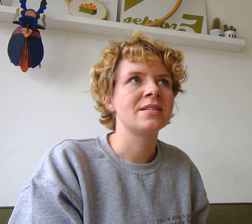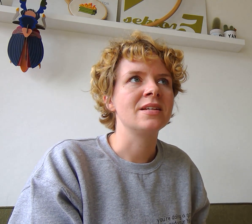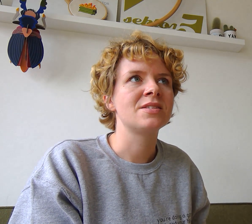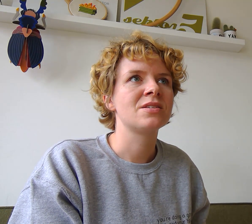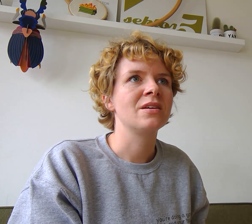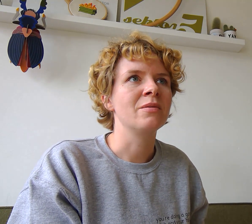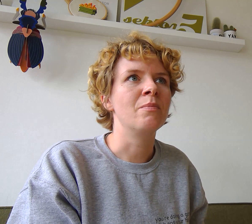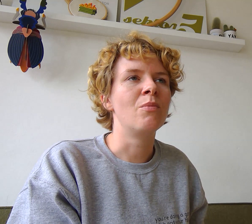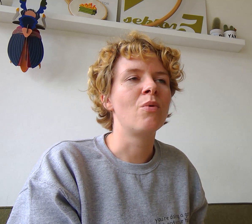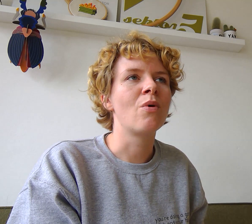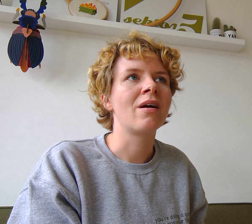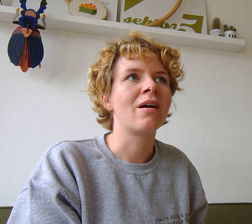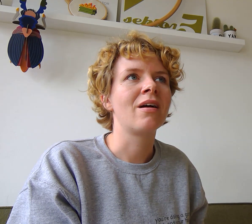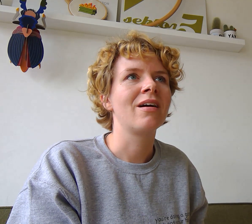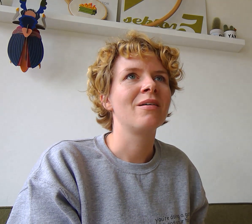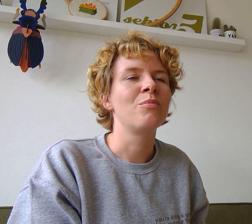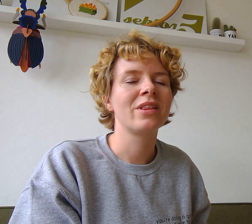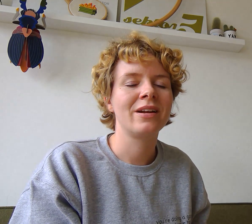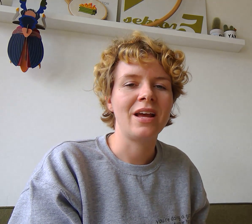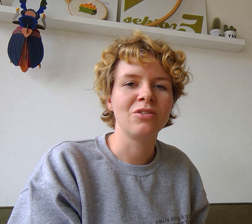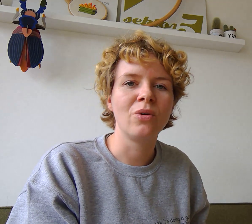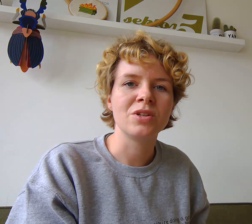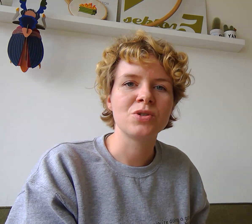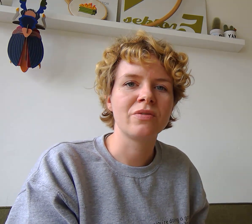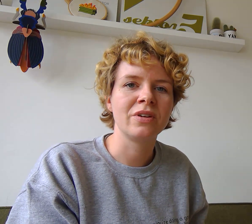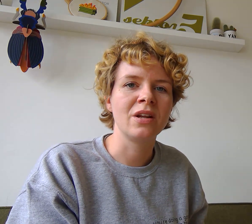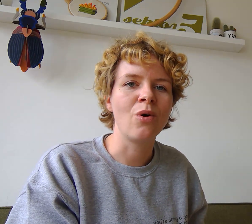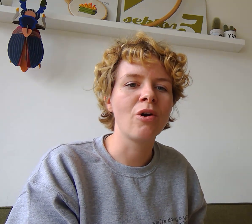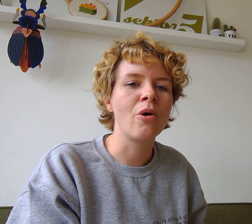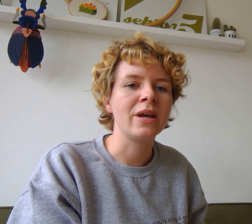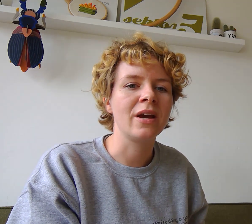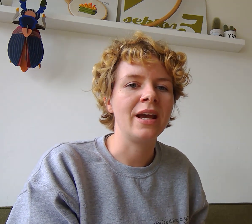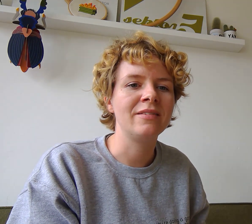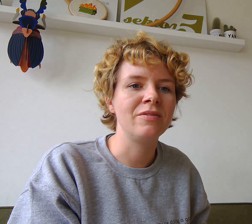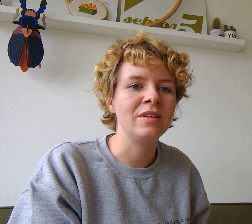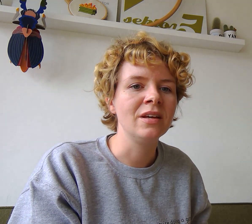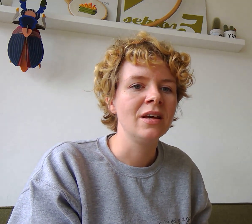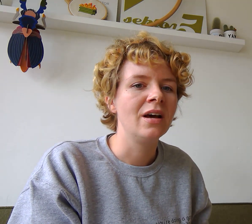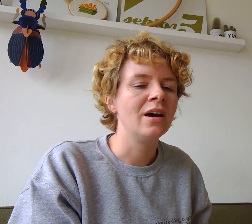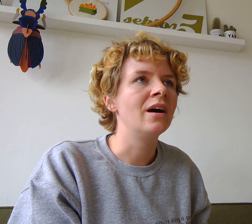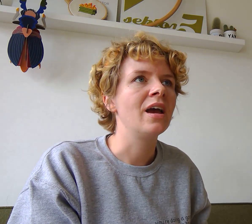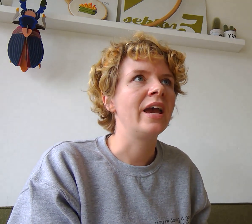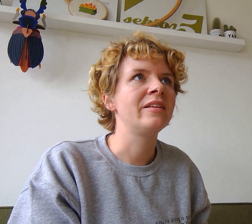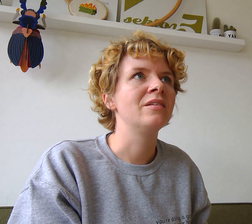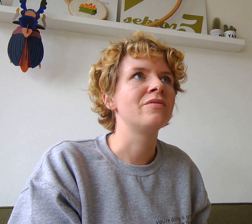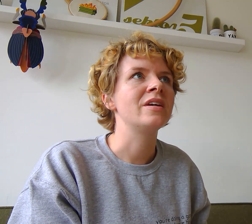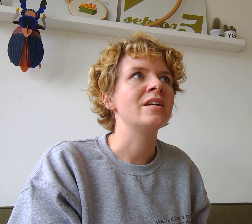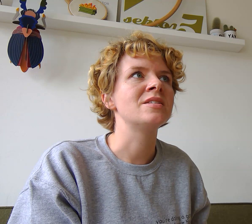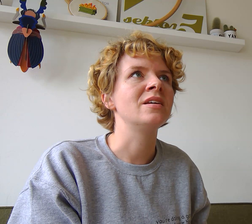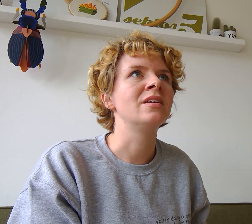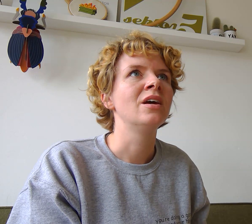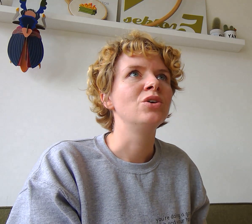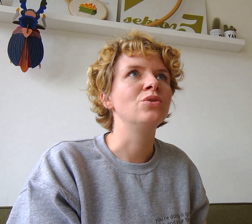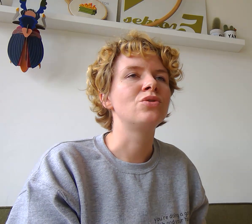It's more than an end goal. It's sort of an ongoing activity. Active as in you